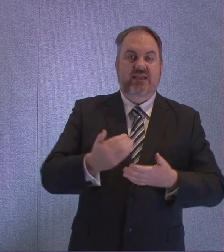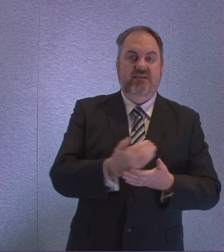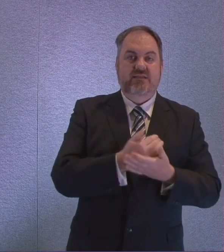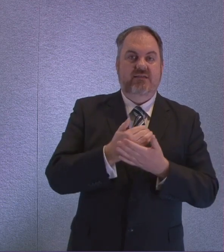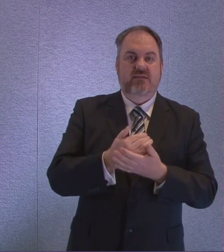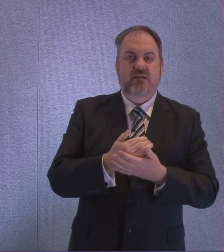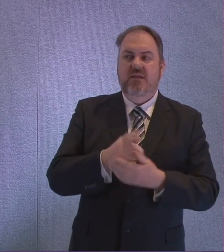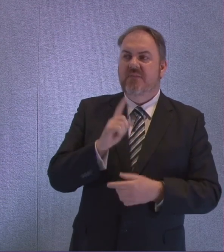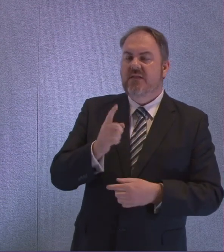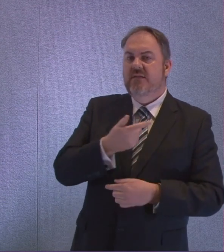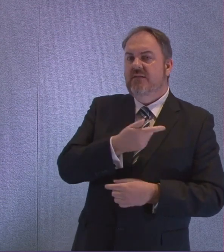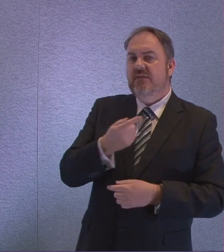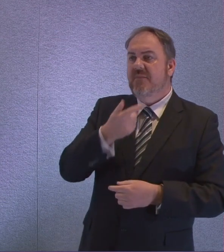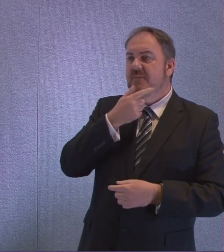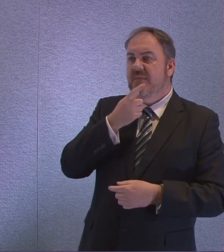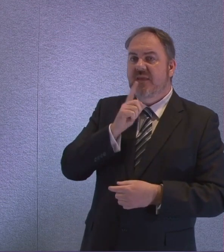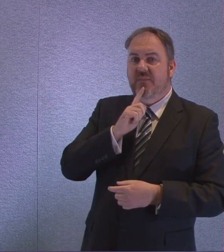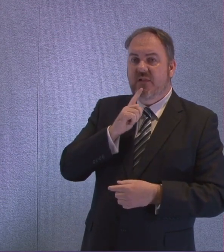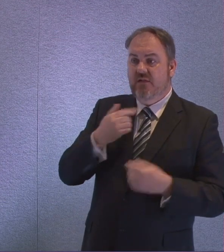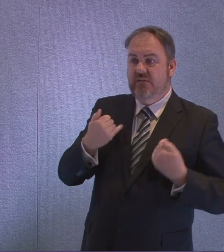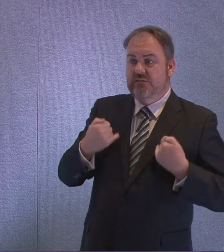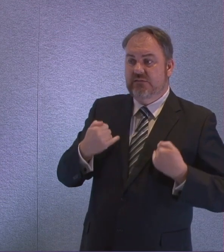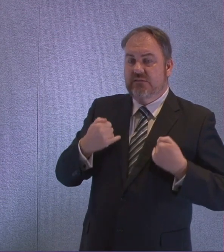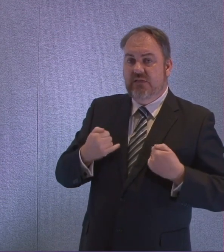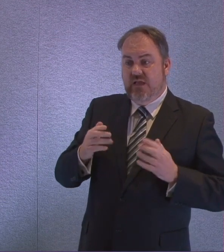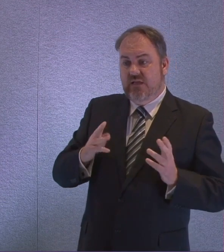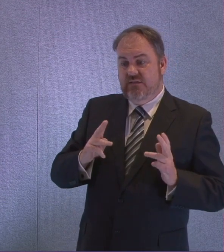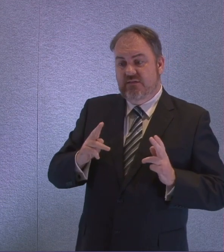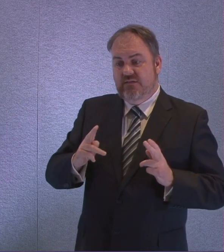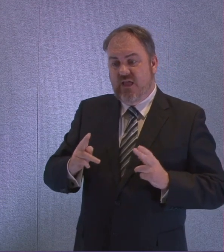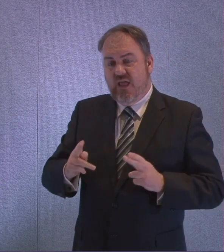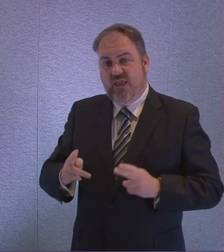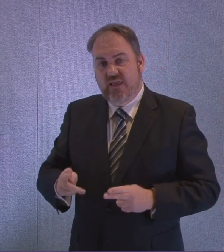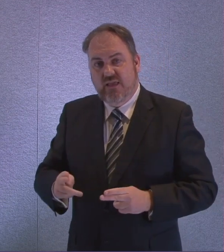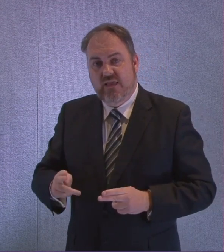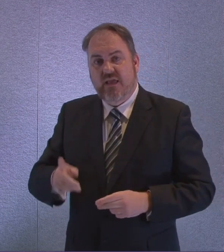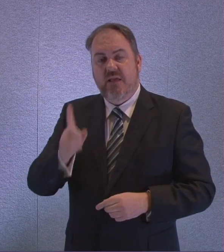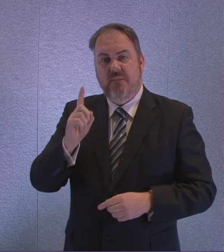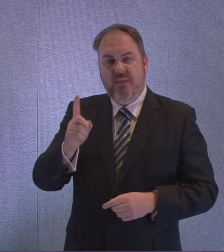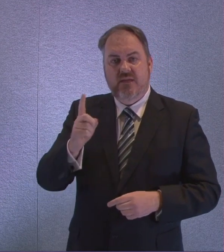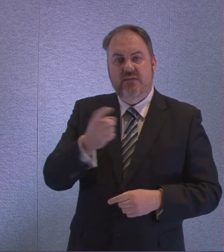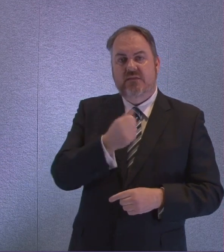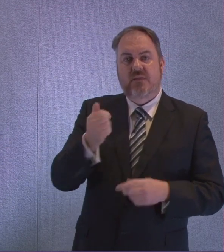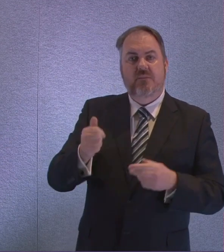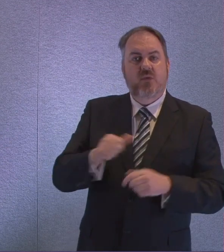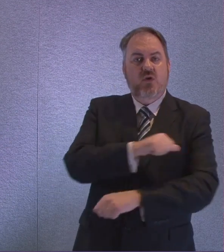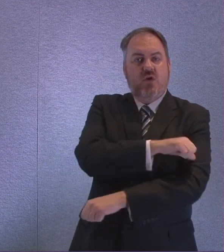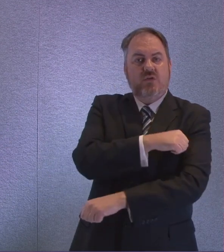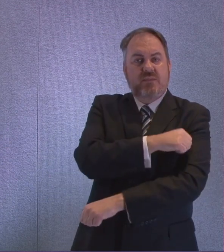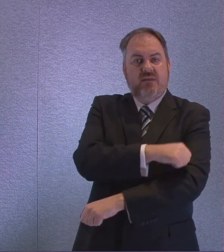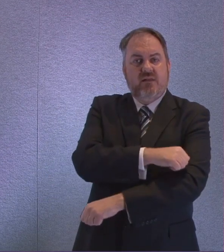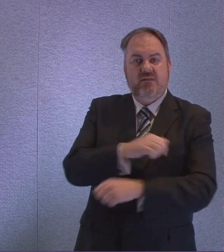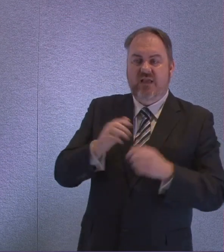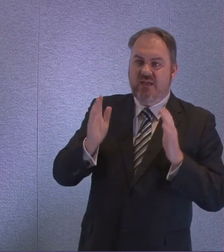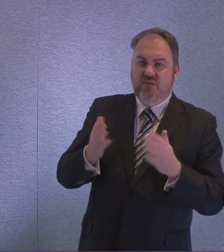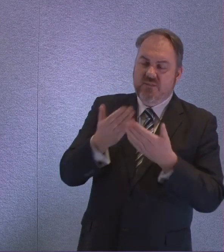care for people if the worst does happen. But those decisions need to be taken in the context of respectful discussion with